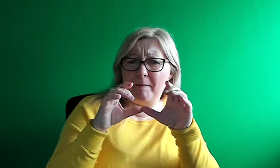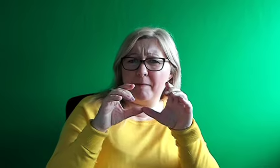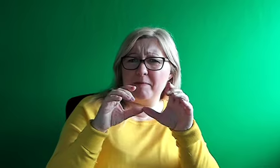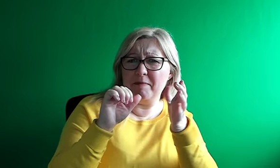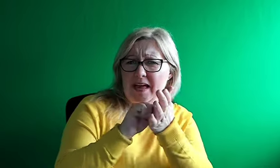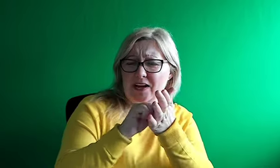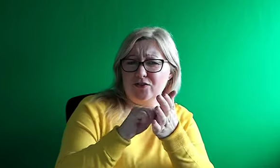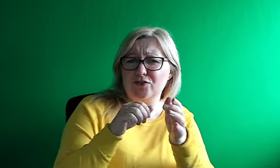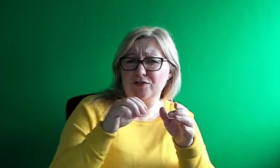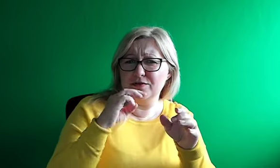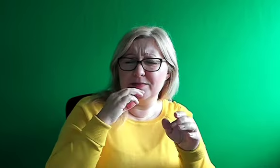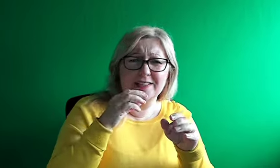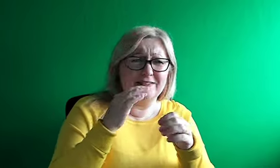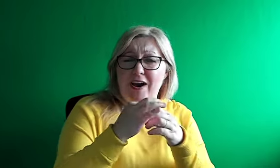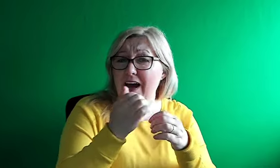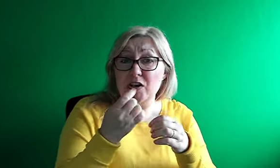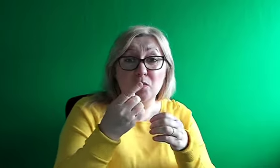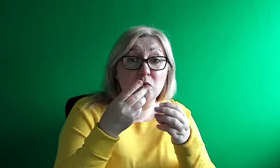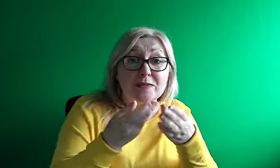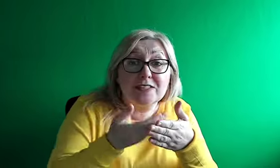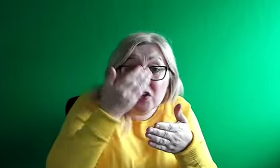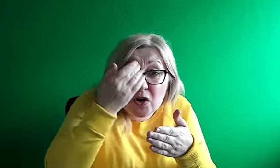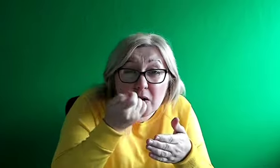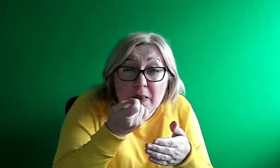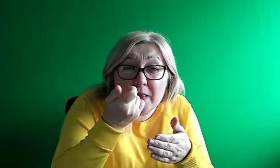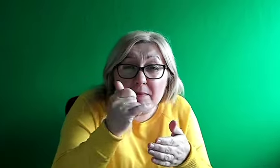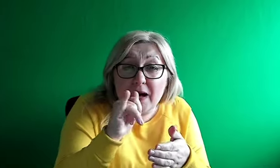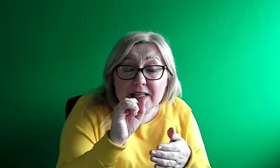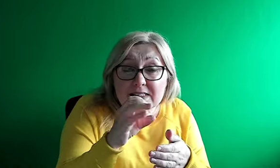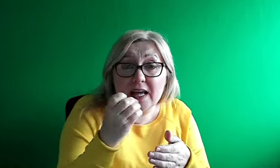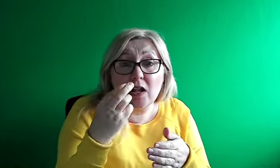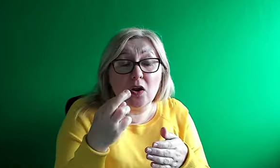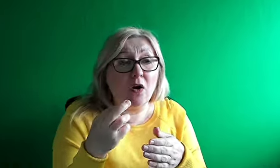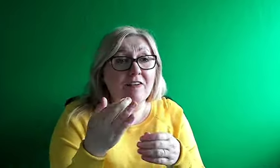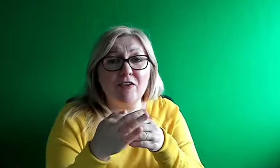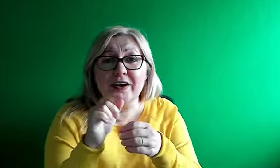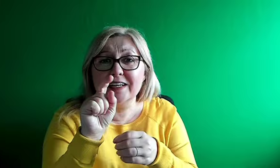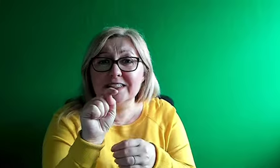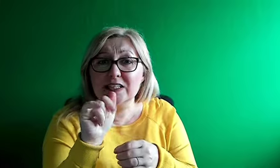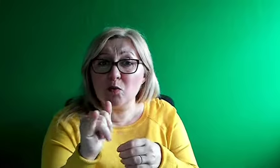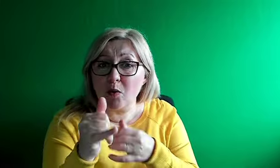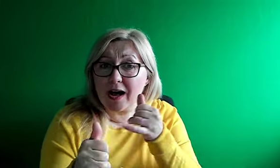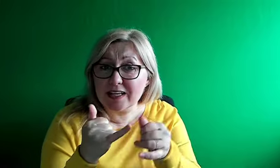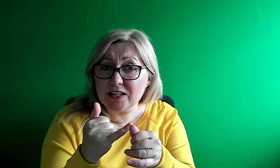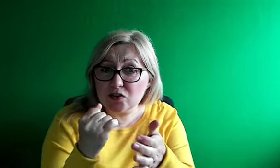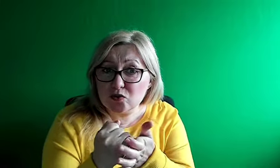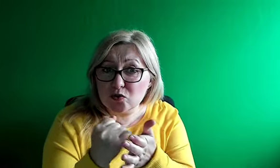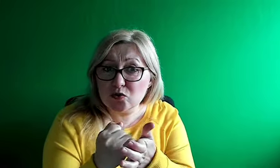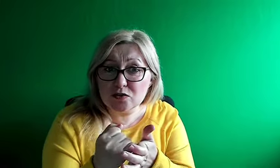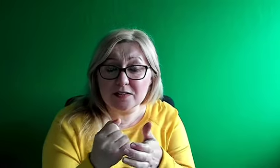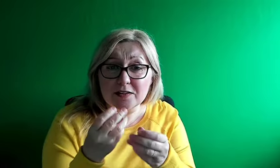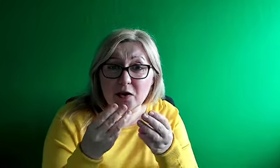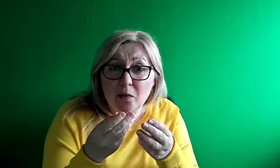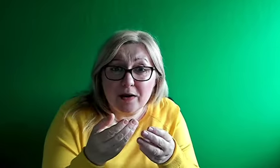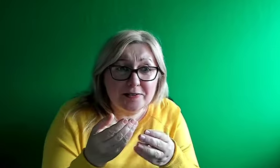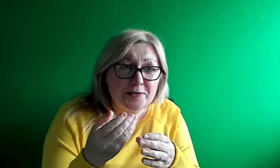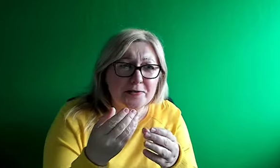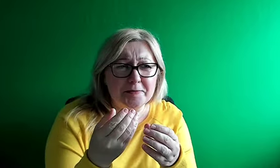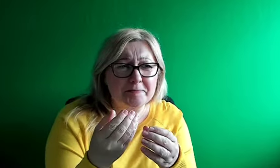students to keep learning sign language, and you know, I've introduced myself, and like so many, I'm so moved by the hearing sign language story, I get the families just